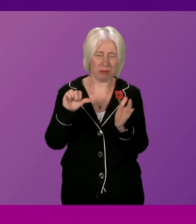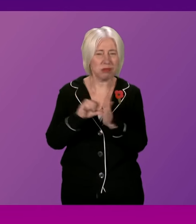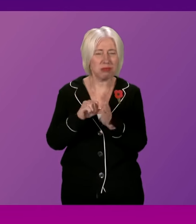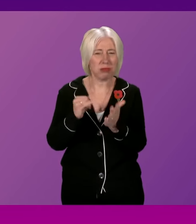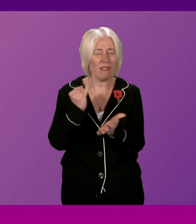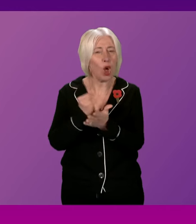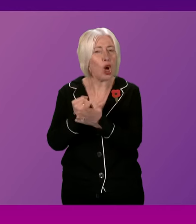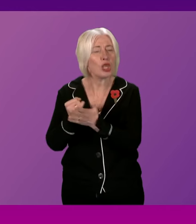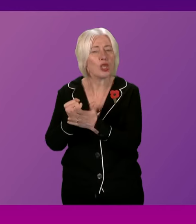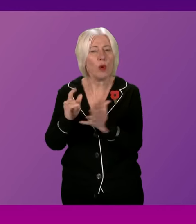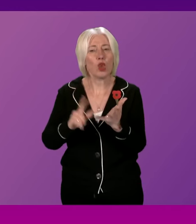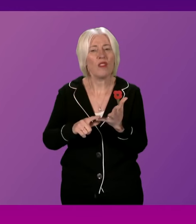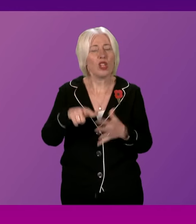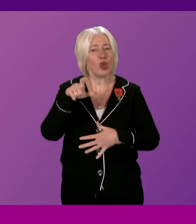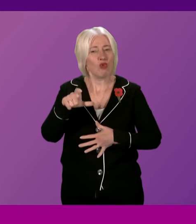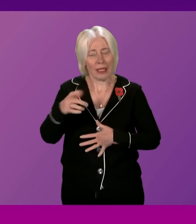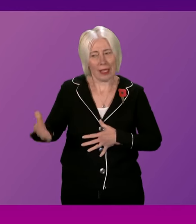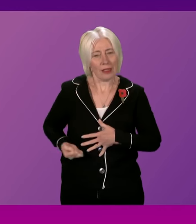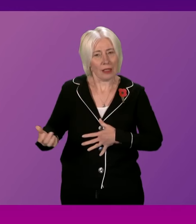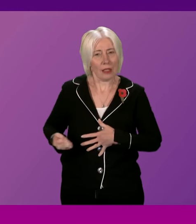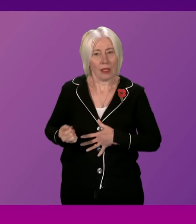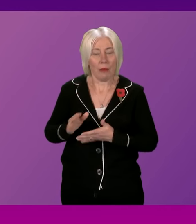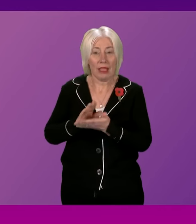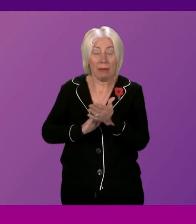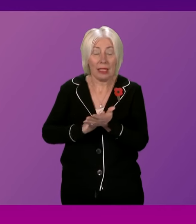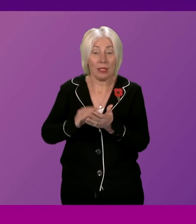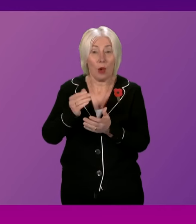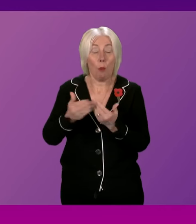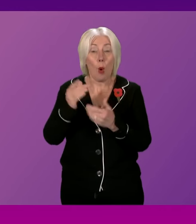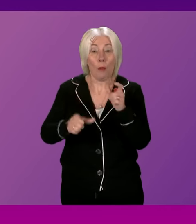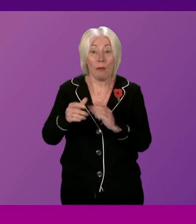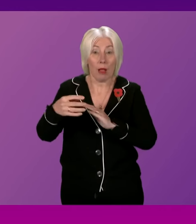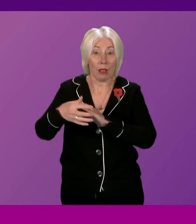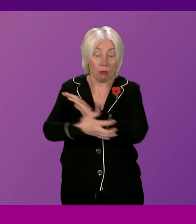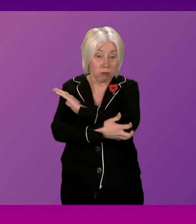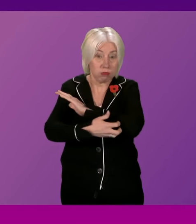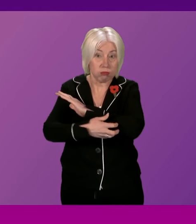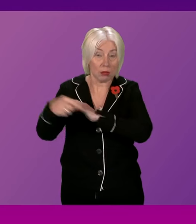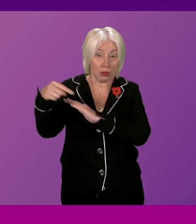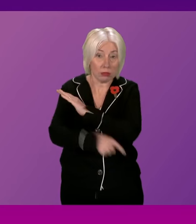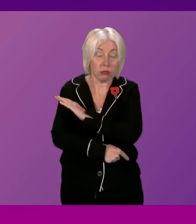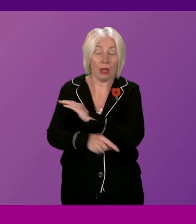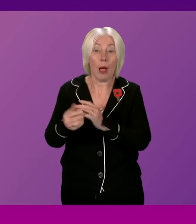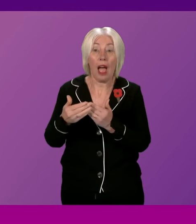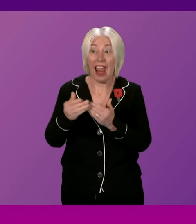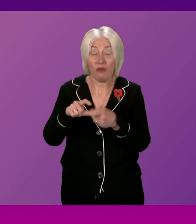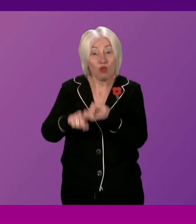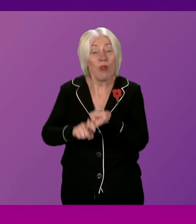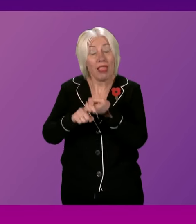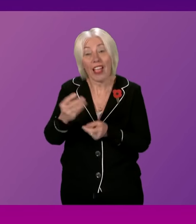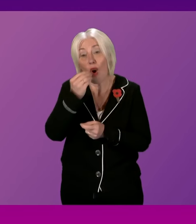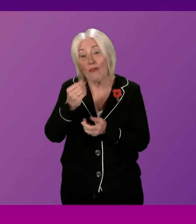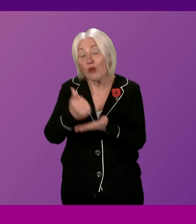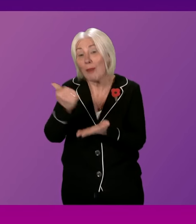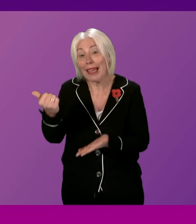that are driving destitution and, of course, driving up food bank use. The Trussell Trust report, as astonishing as